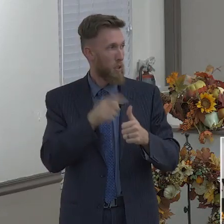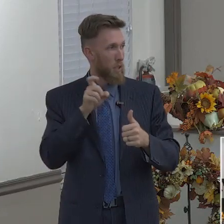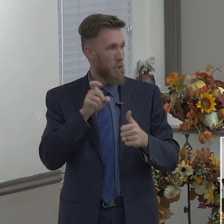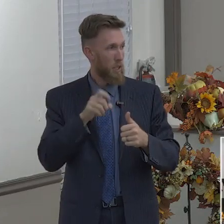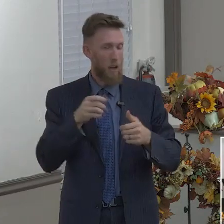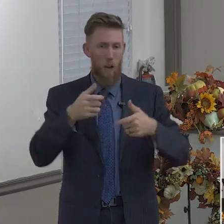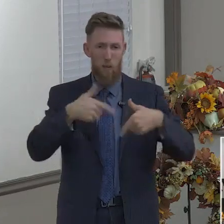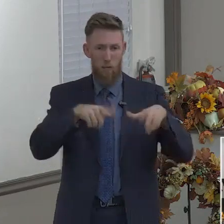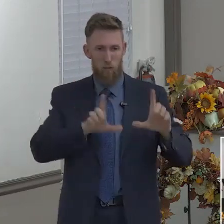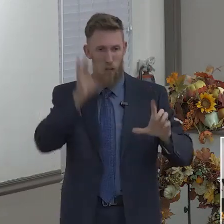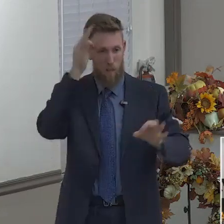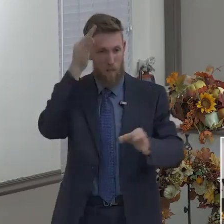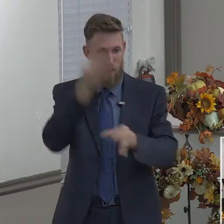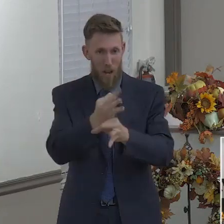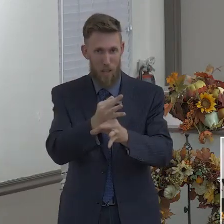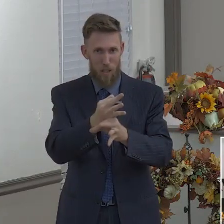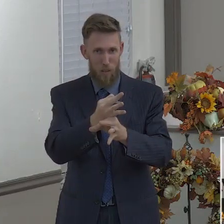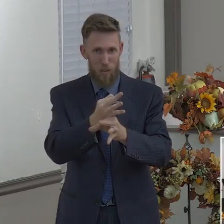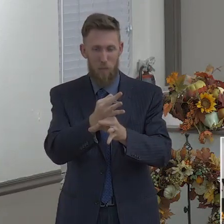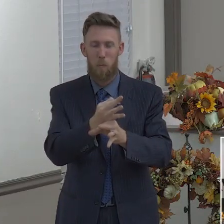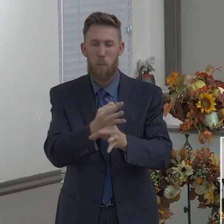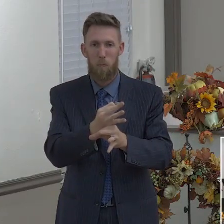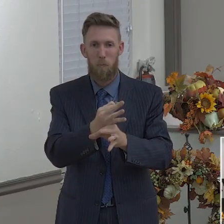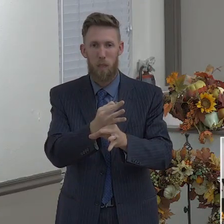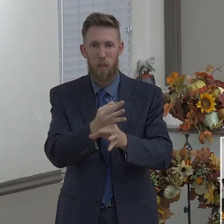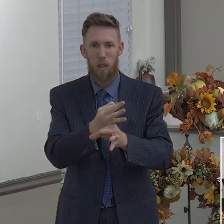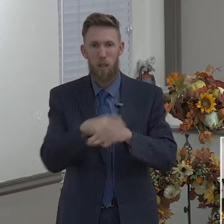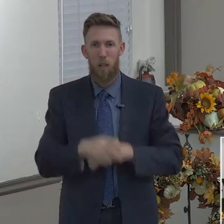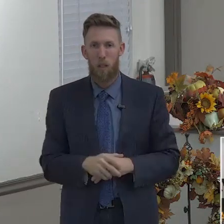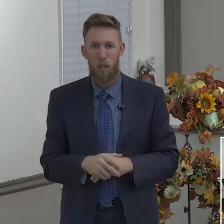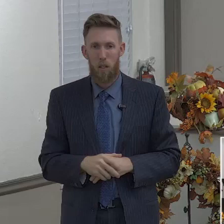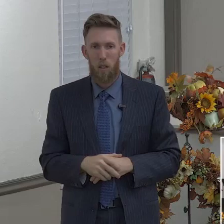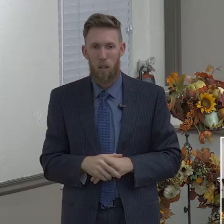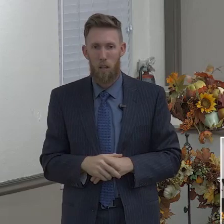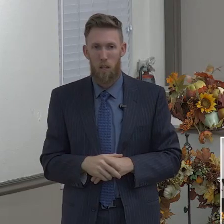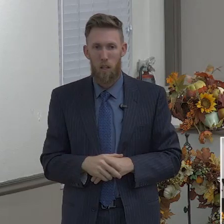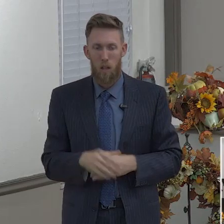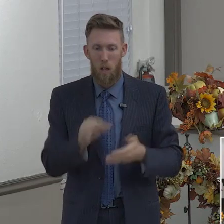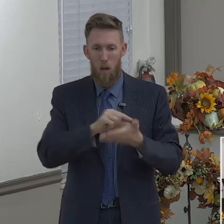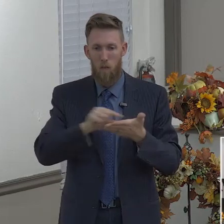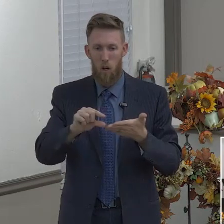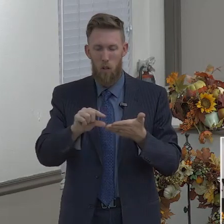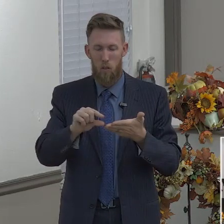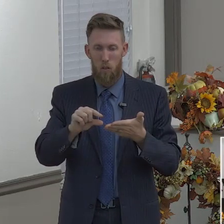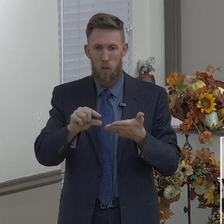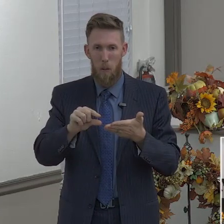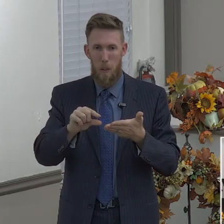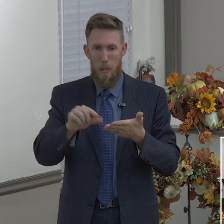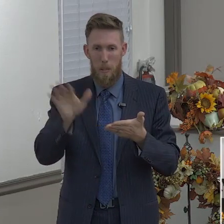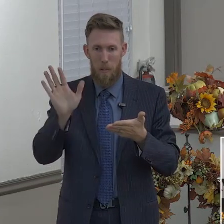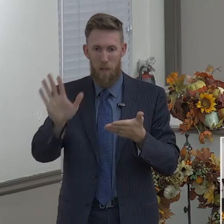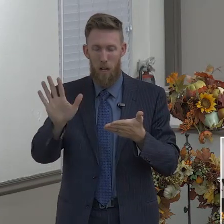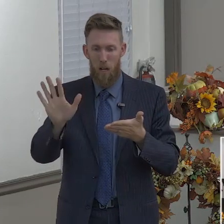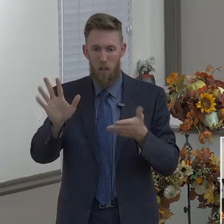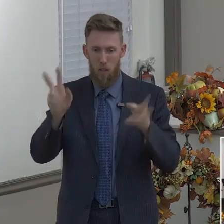Faith. It says in verse, the Bible says in verse number five, and besides this,